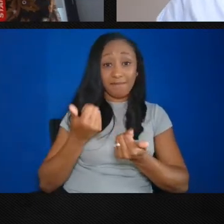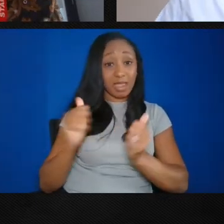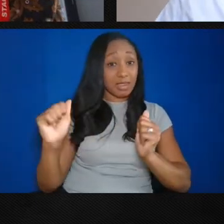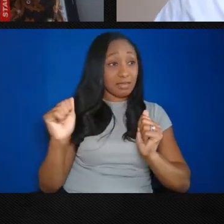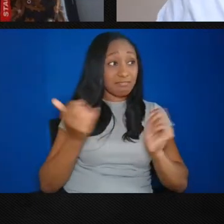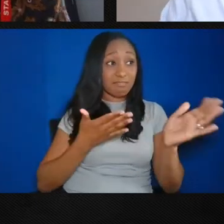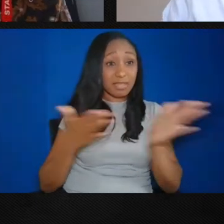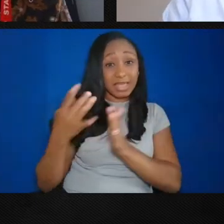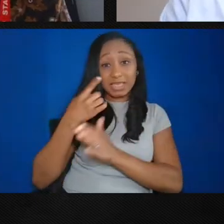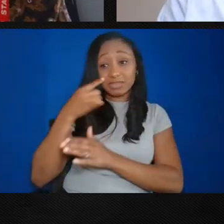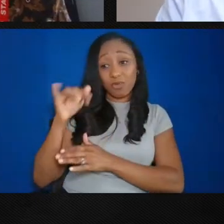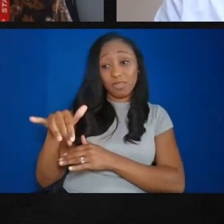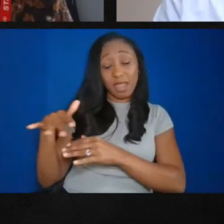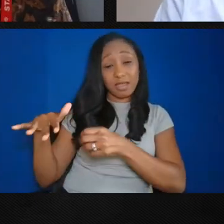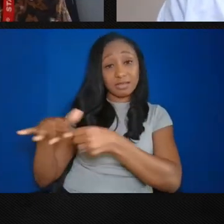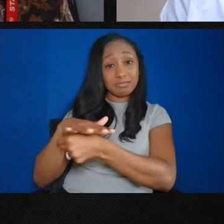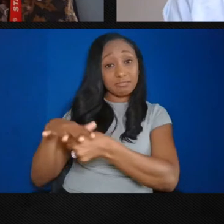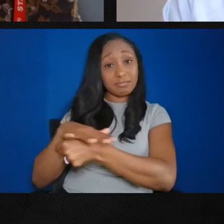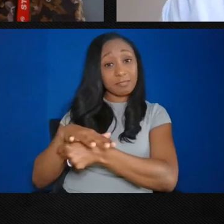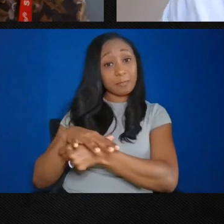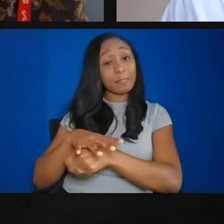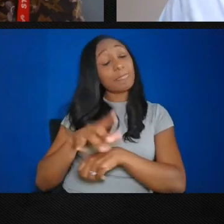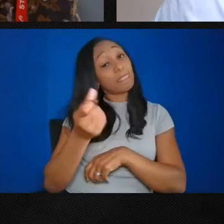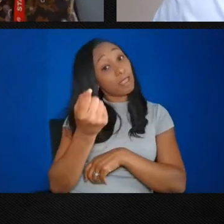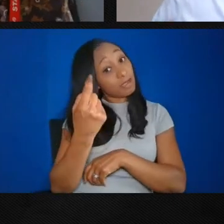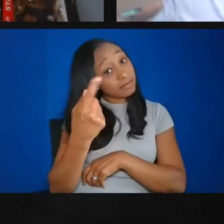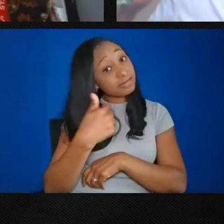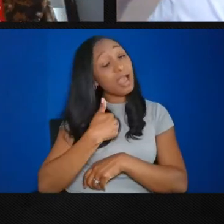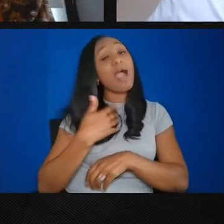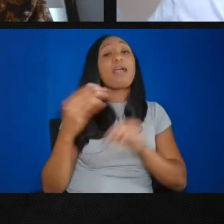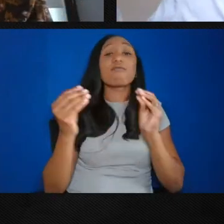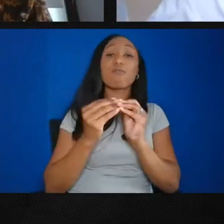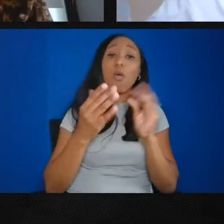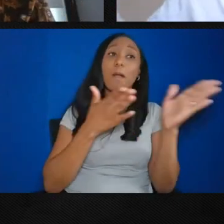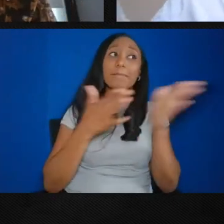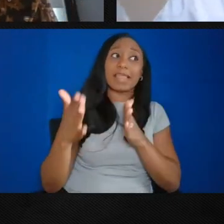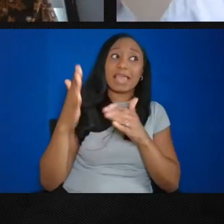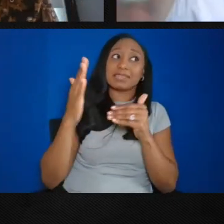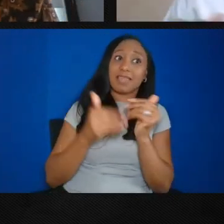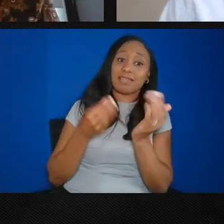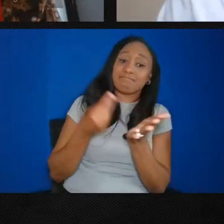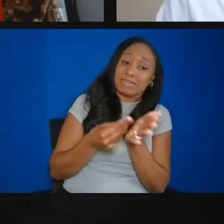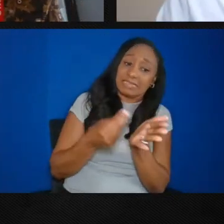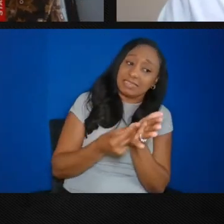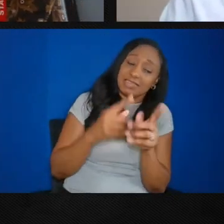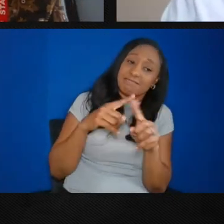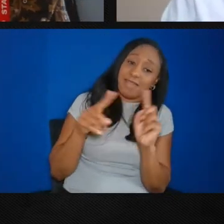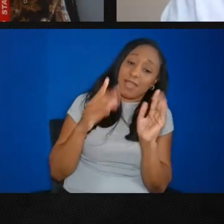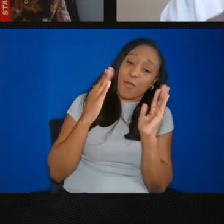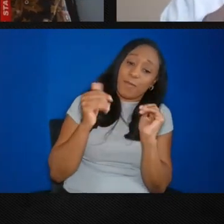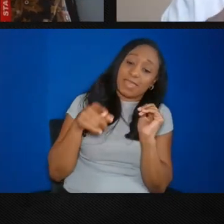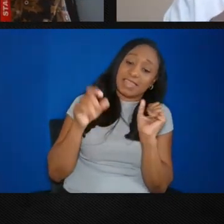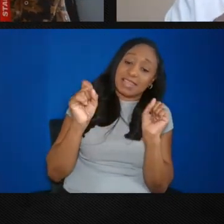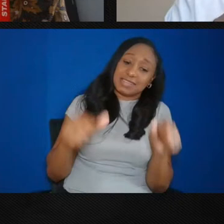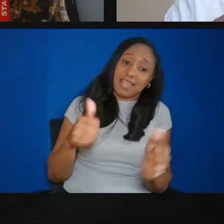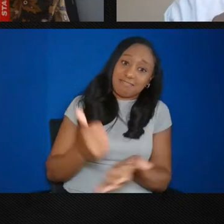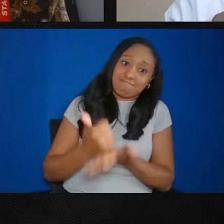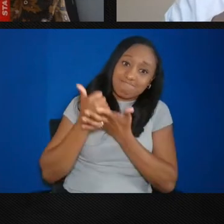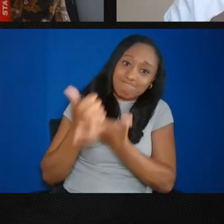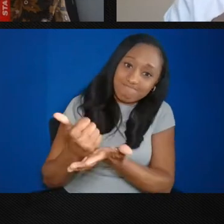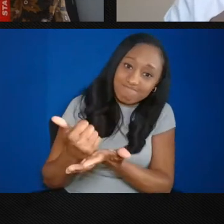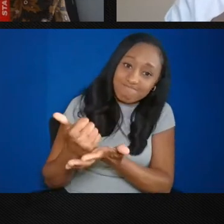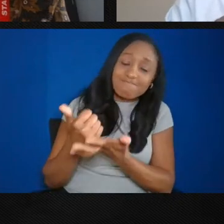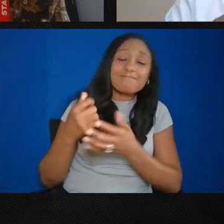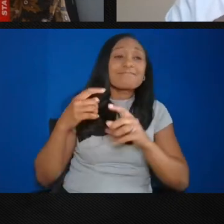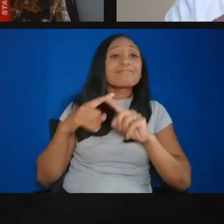Yes, I have more plans than dollars, and hopefully this platform will help shake the tree. So this is what I would say is